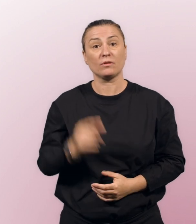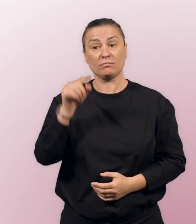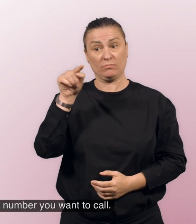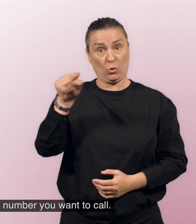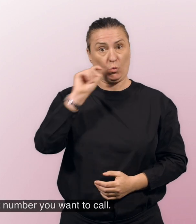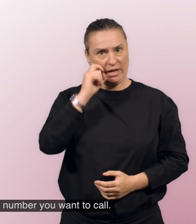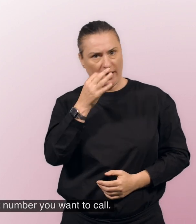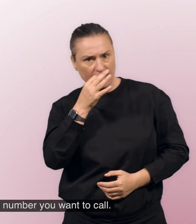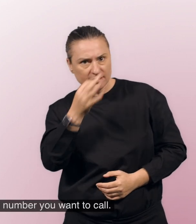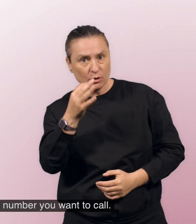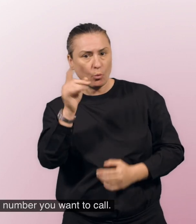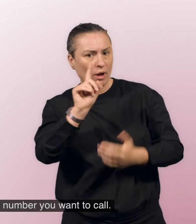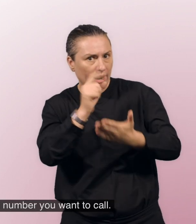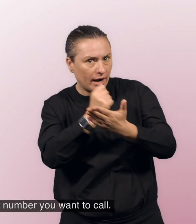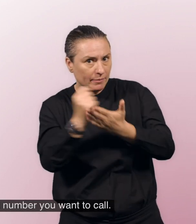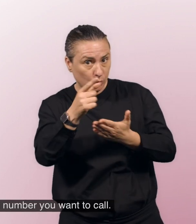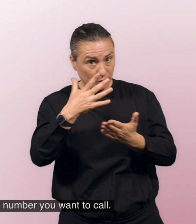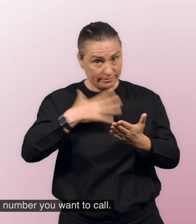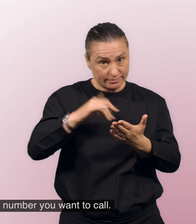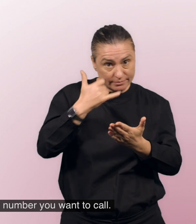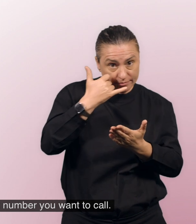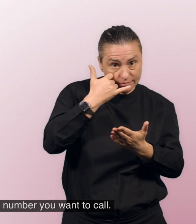The Relay Officer will ask what number you want to call.